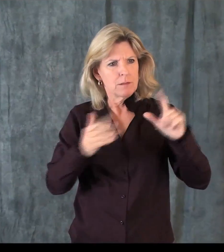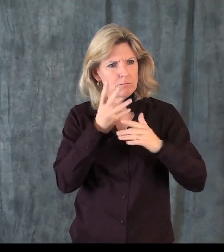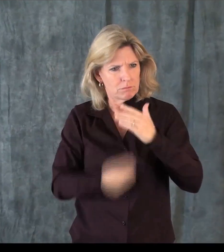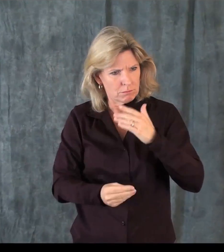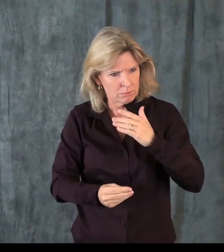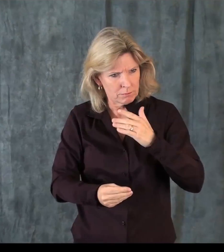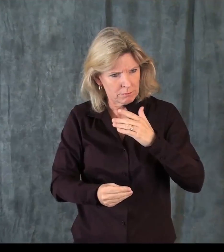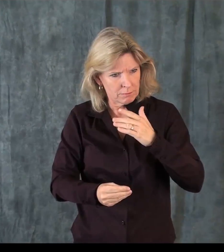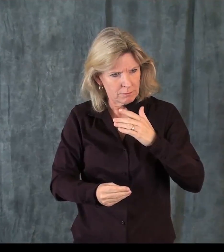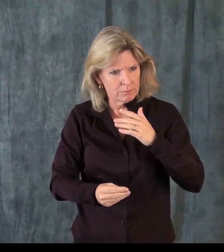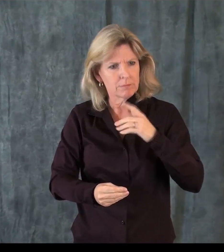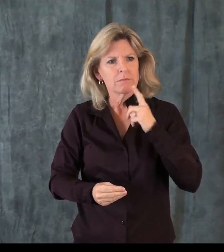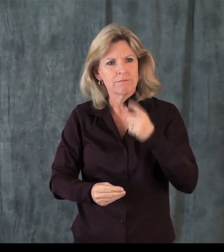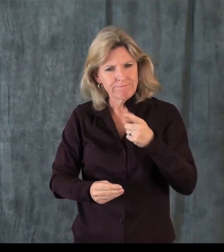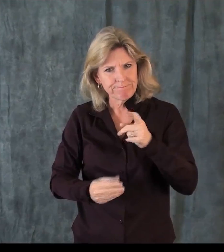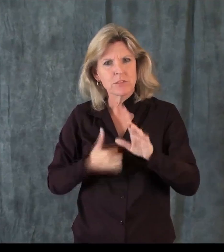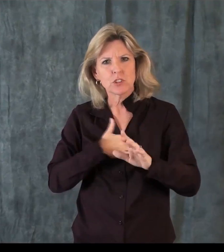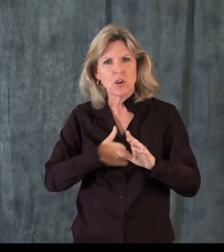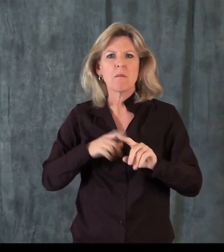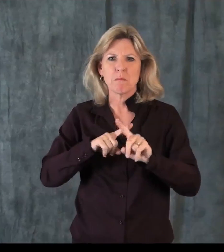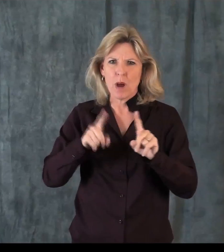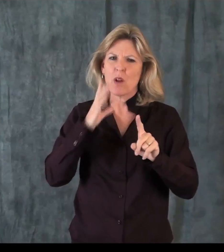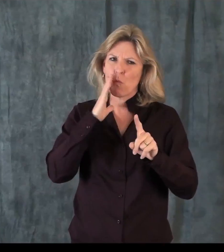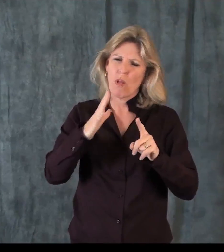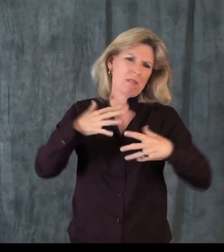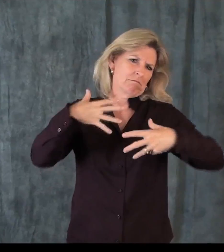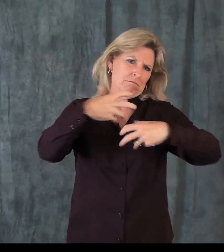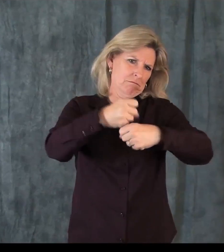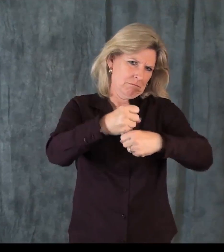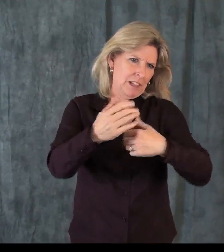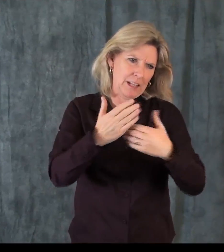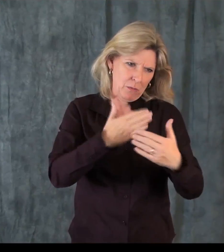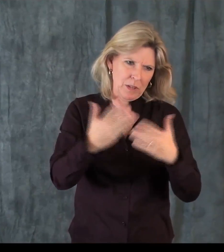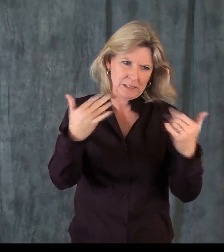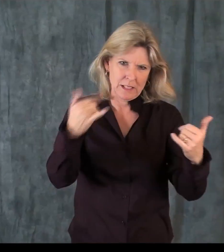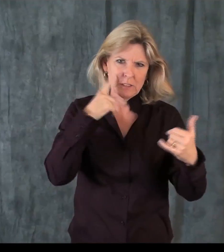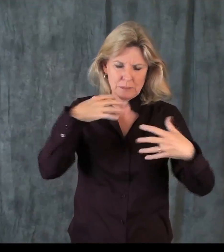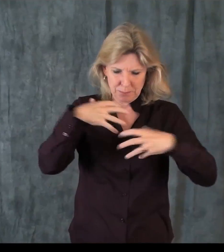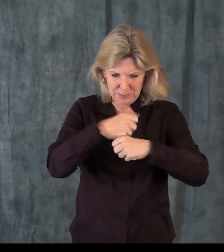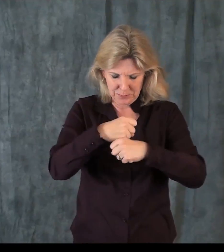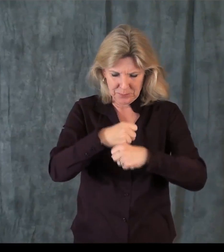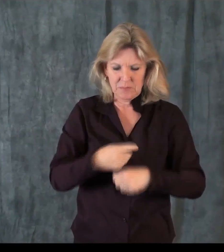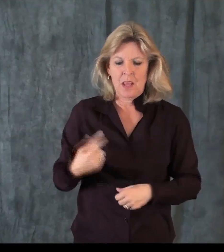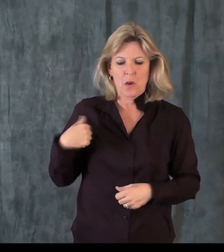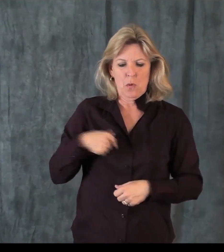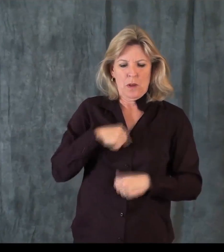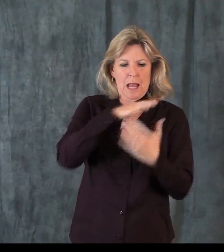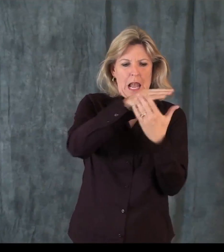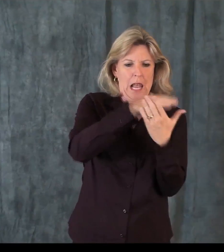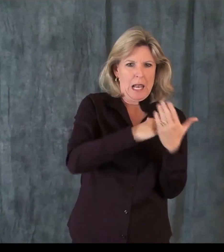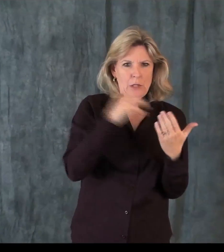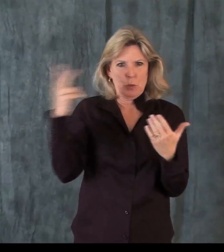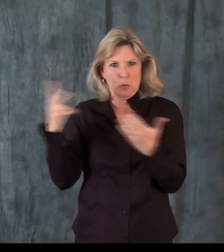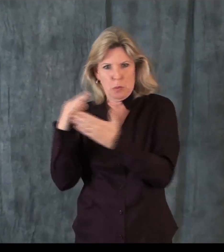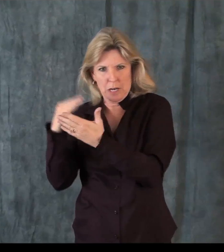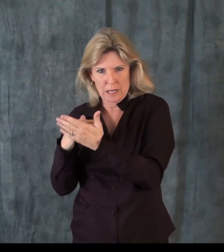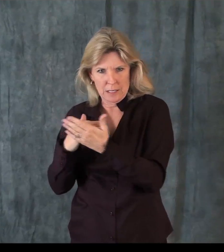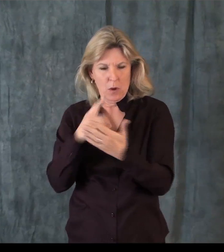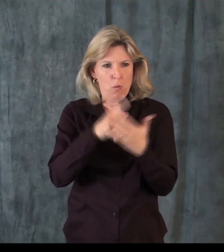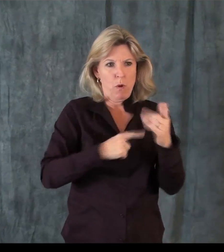You know, I've just realized that one of my slides is missing, so I apologize for that, but let me go ahead and just recap what was on that slide. I had